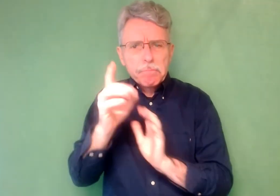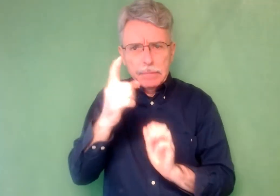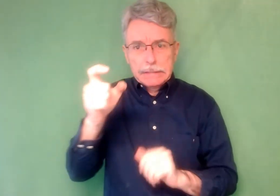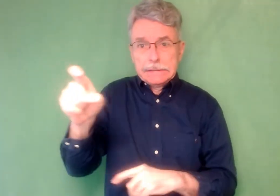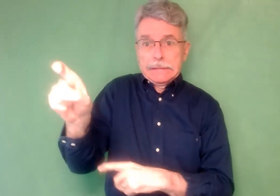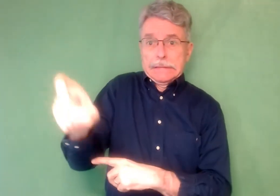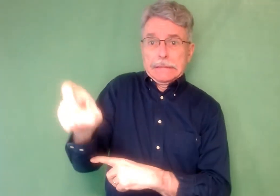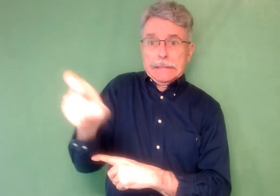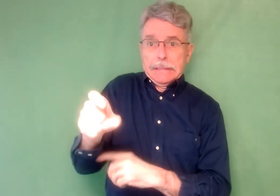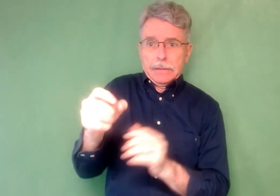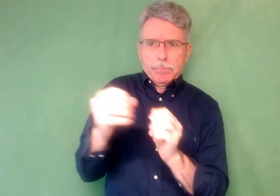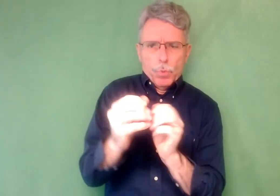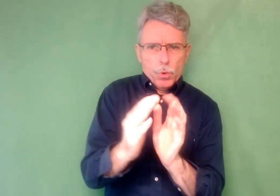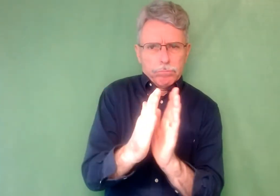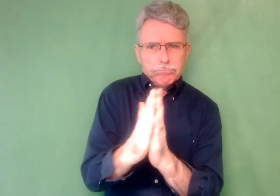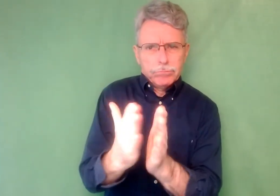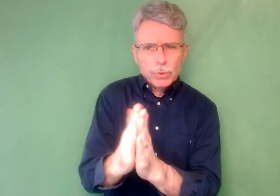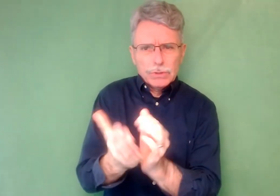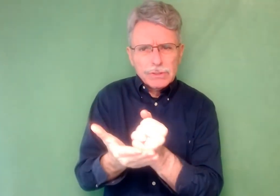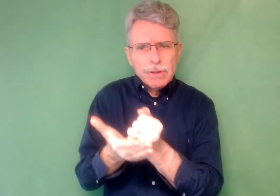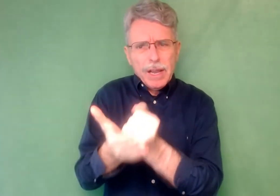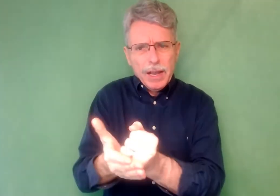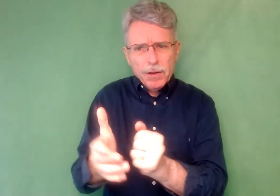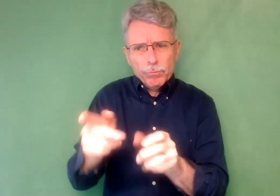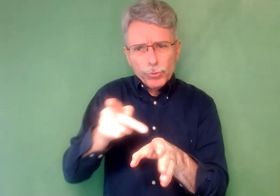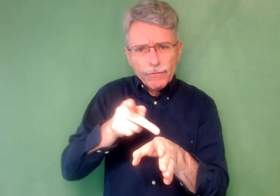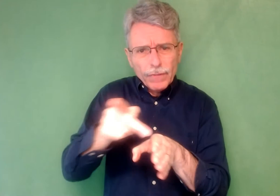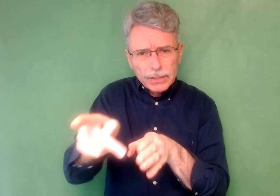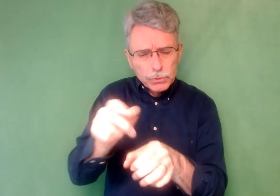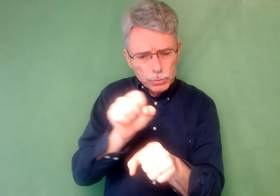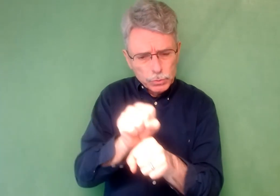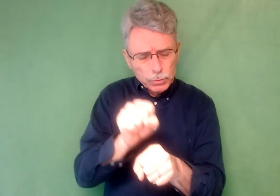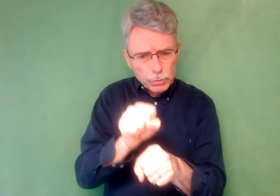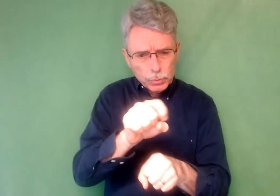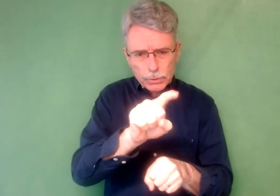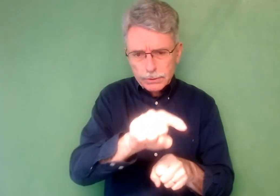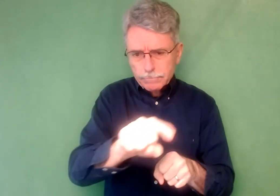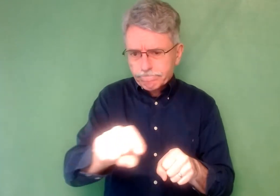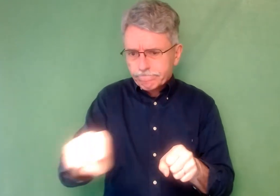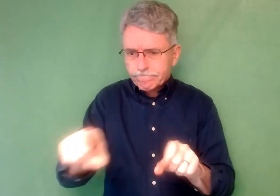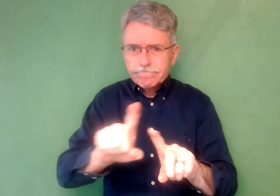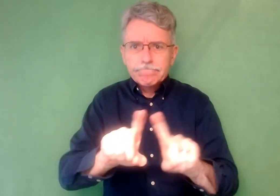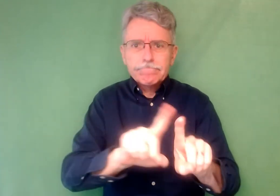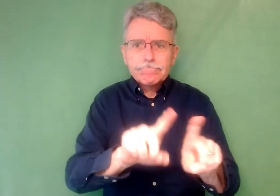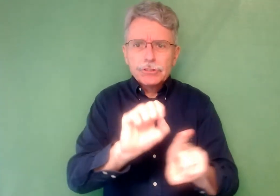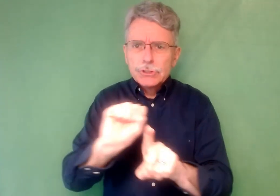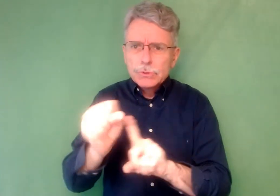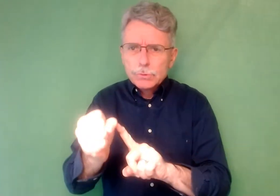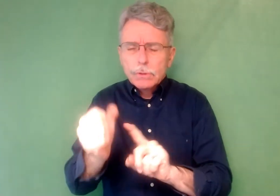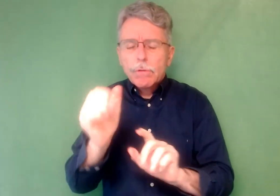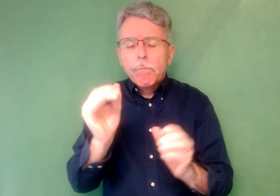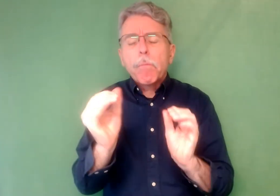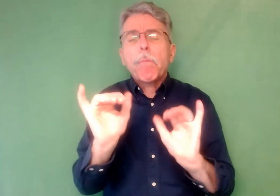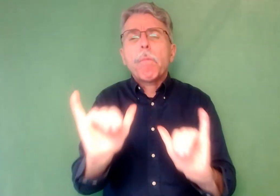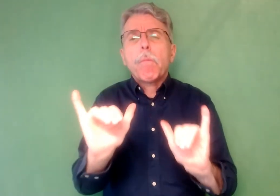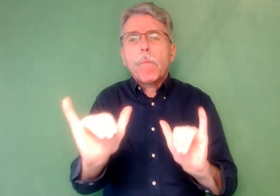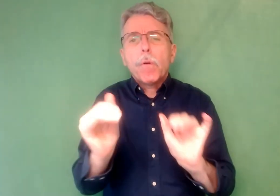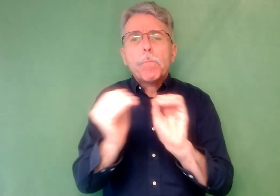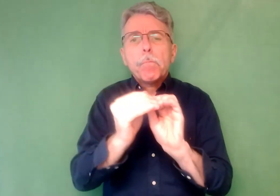justice experience for Deaf individuals. To address the lack of scholarly material on this topic, the editors